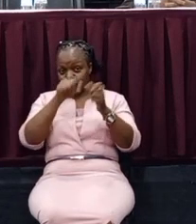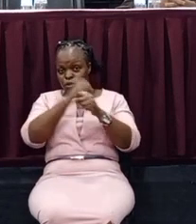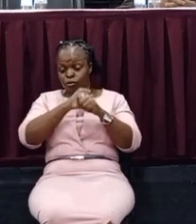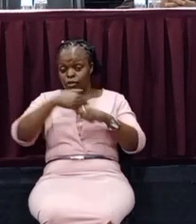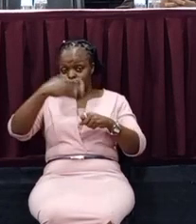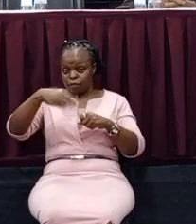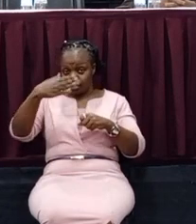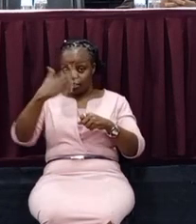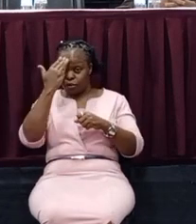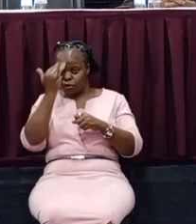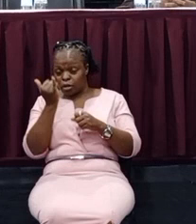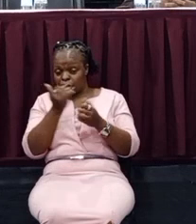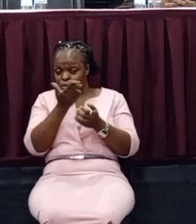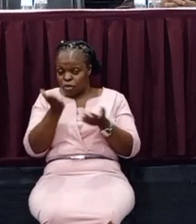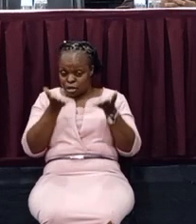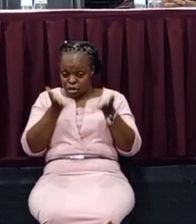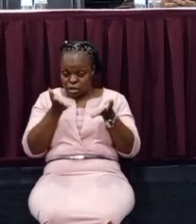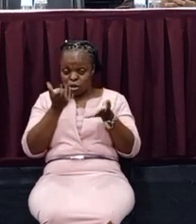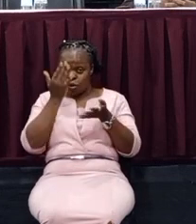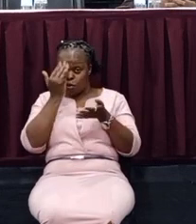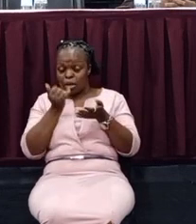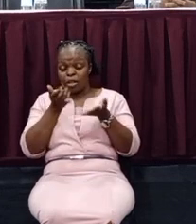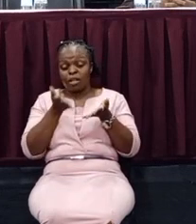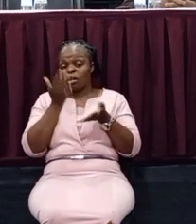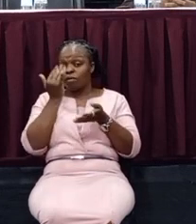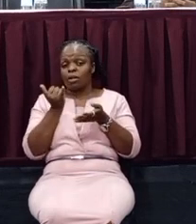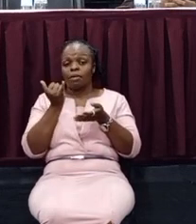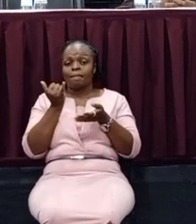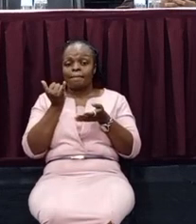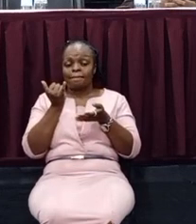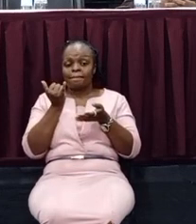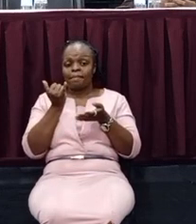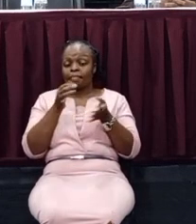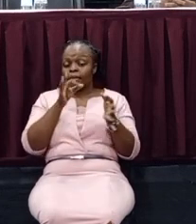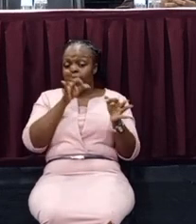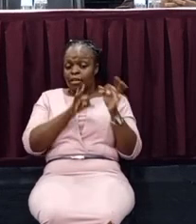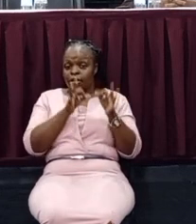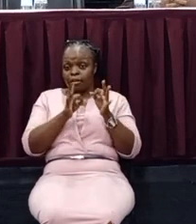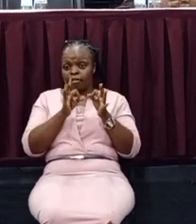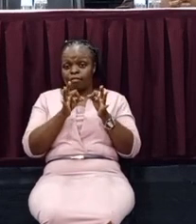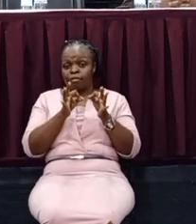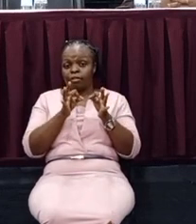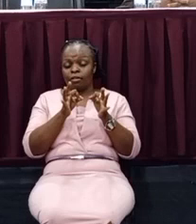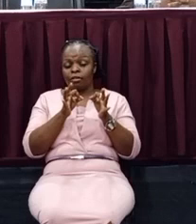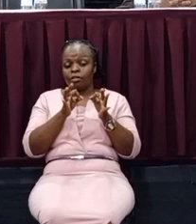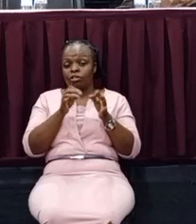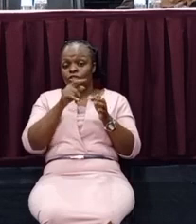Why do we exist? Why are we there? Whether you are a regulatory institution,